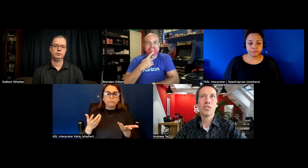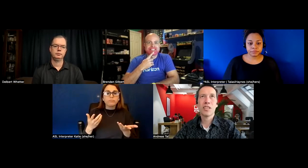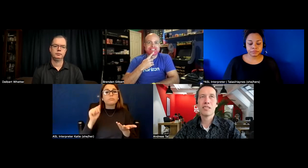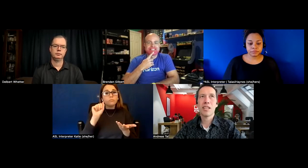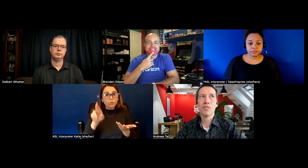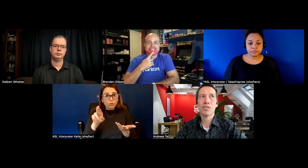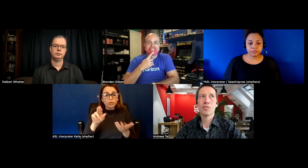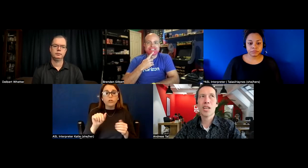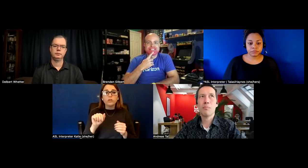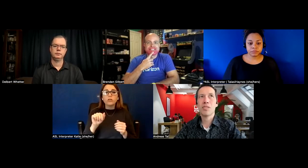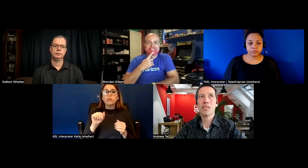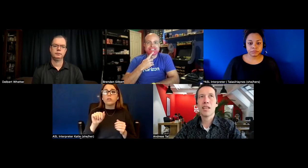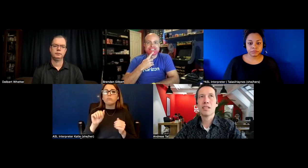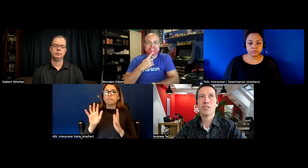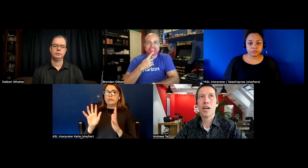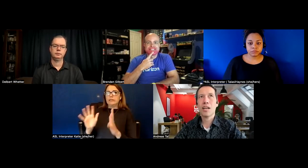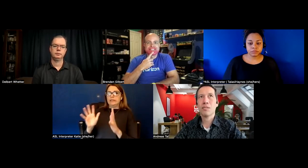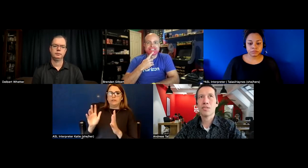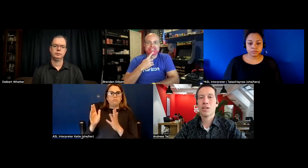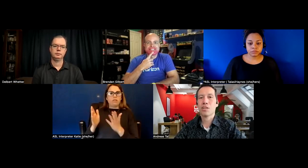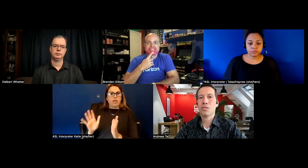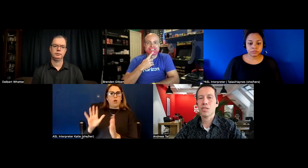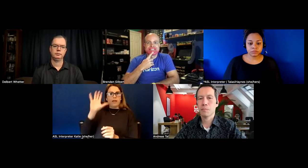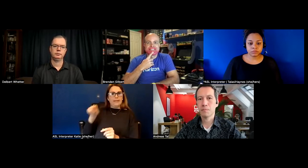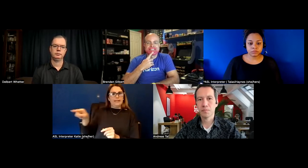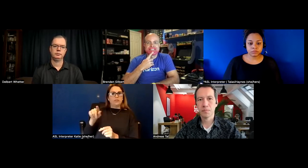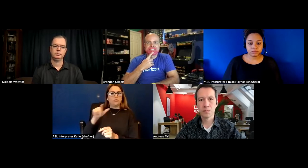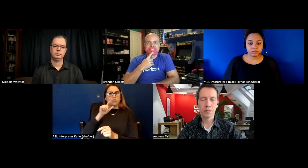just leave it to the companies that drives the technology so